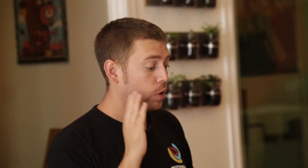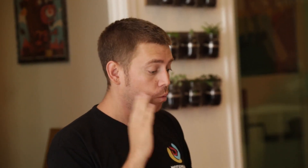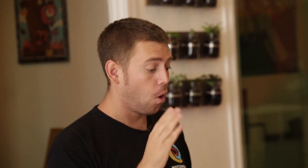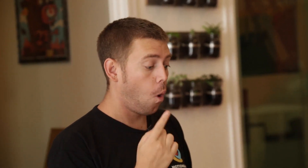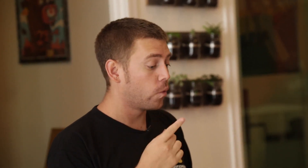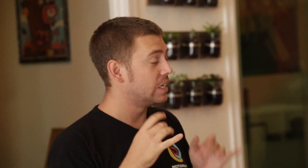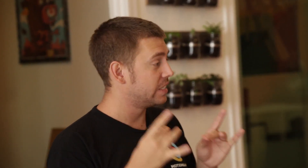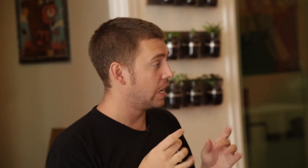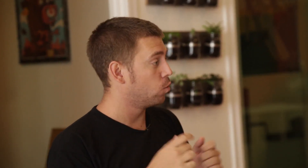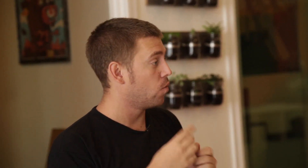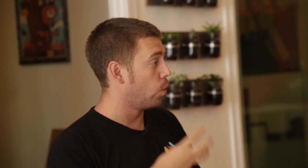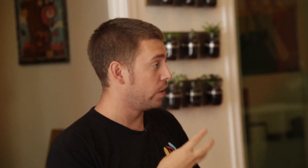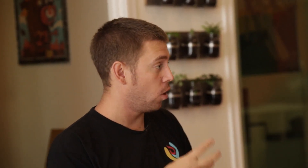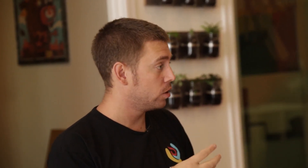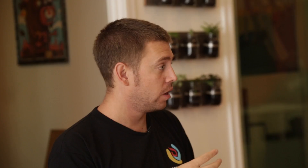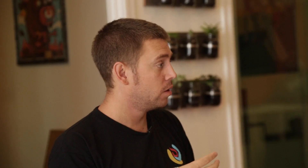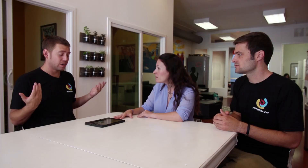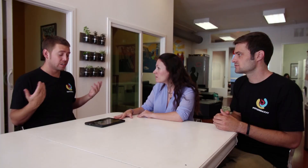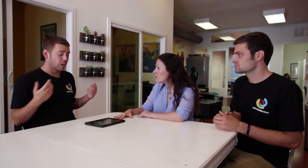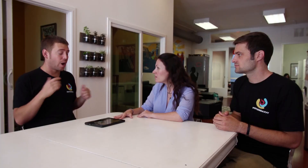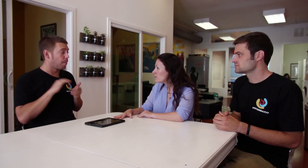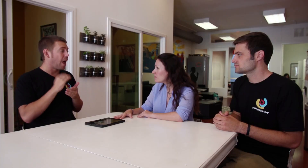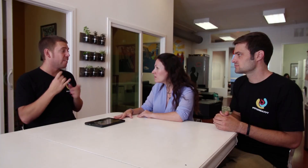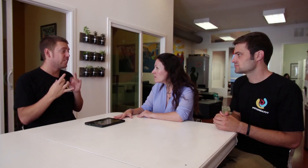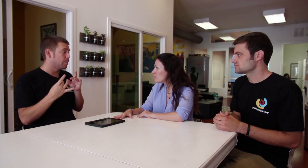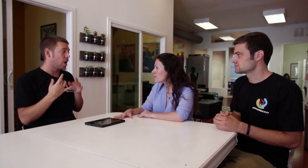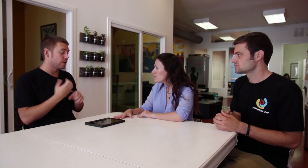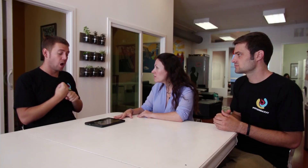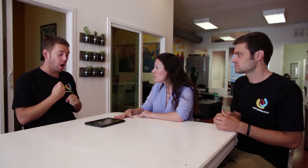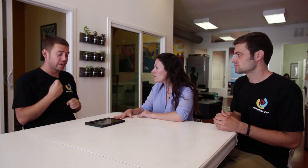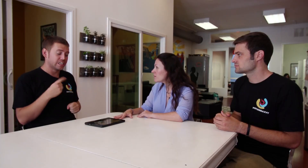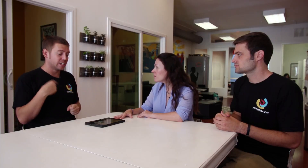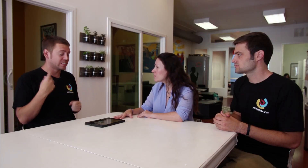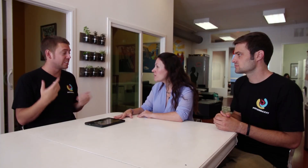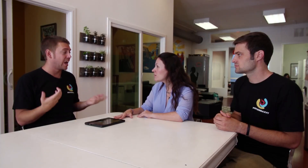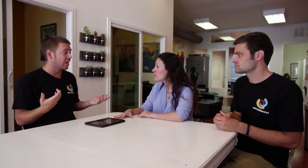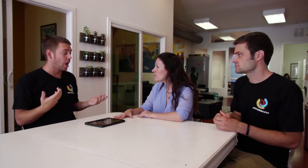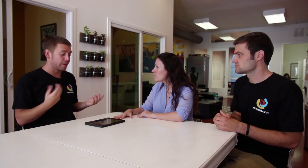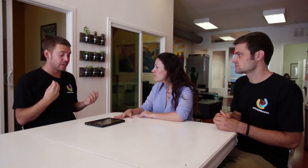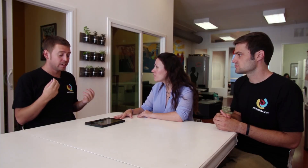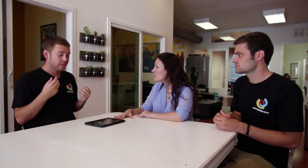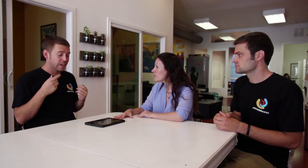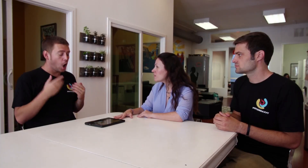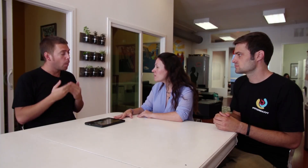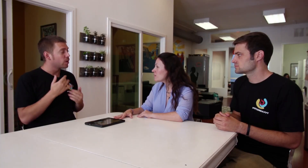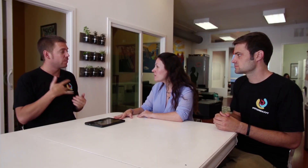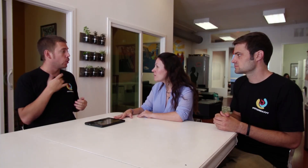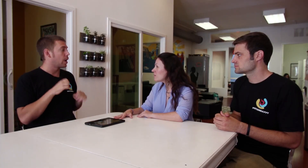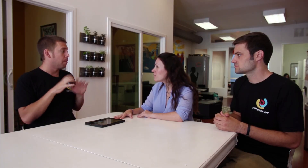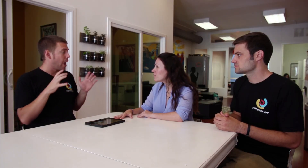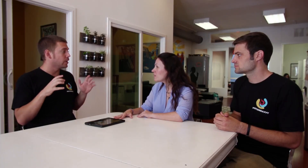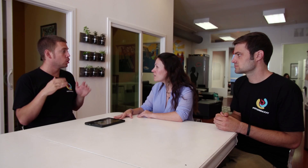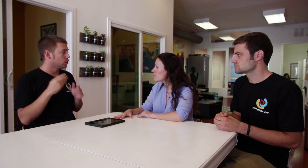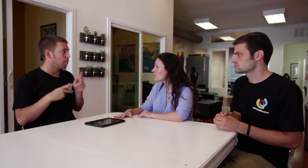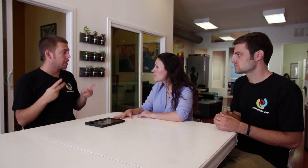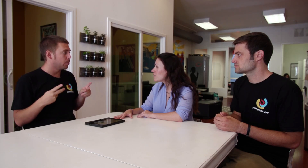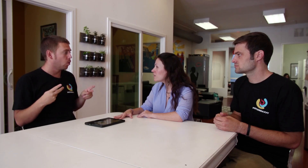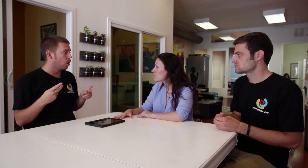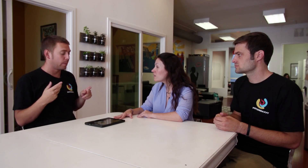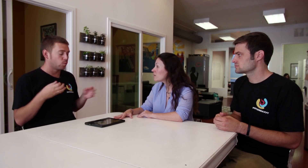you will only stick with Windows. The amount of feedback we got is insane. I mean, it almost feels like magic to some people. I mean,